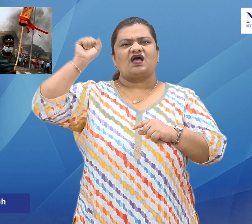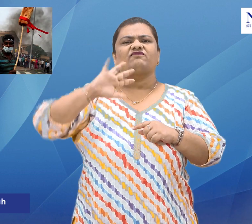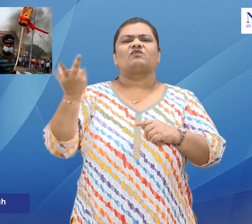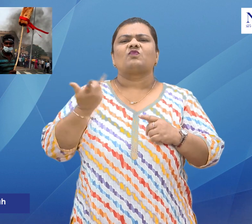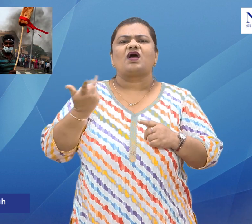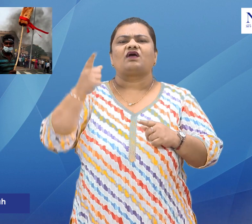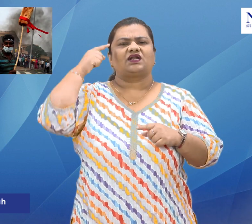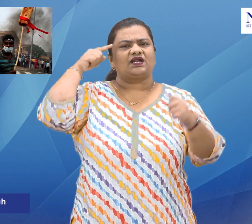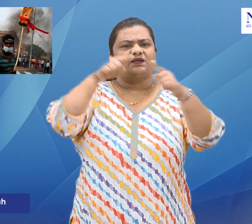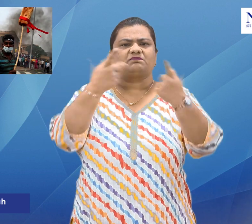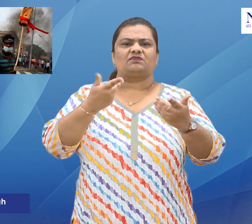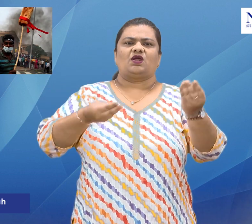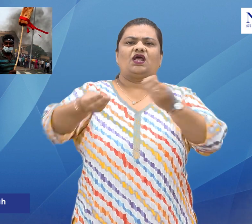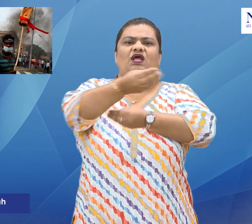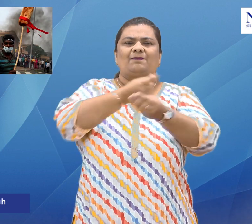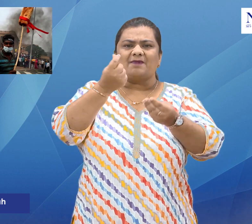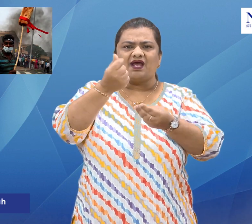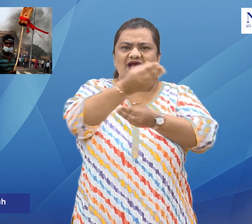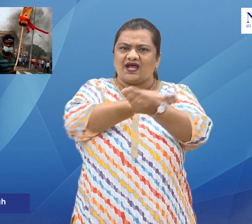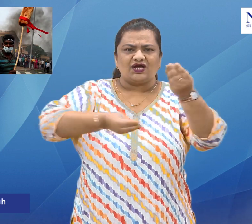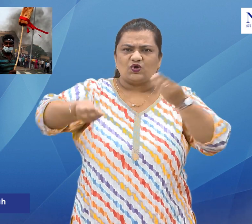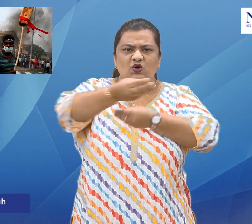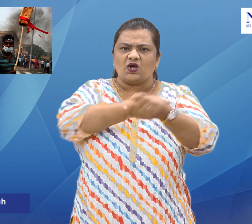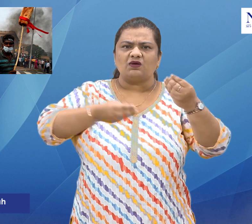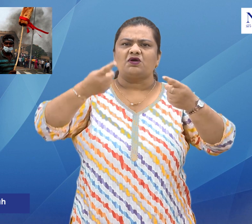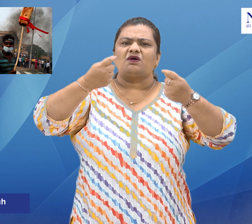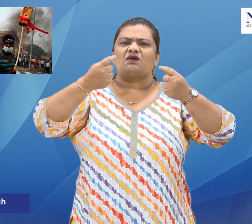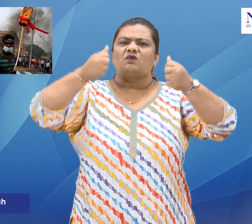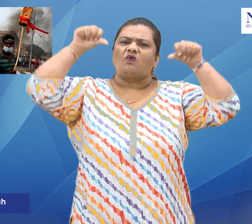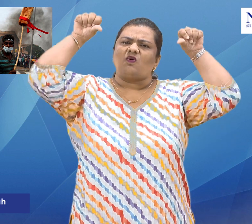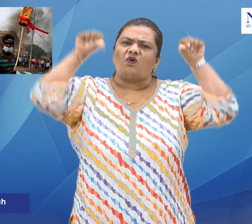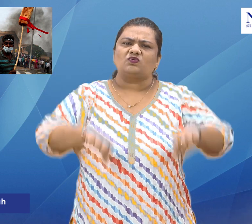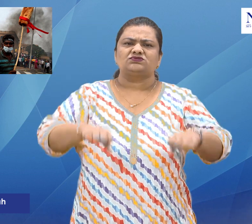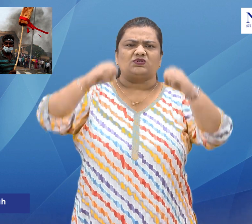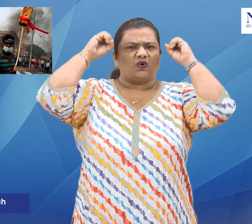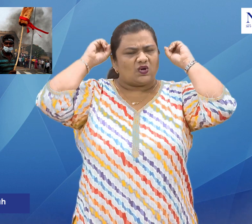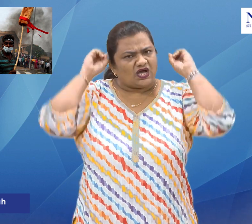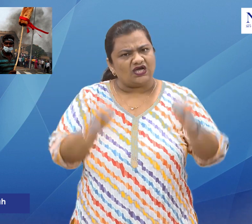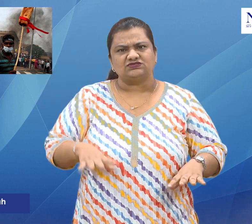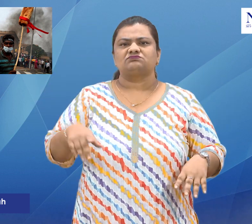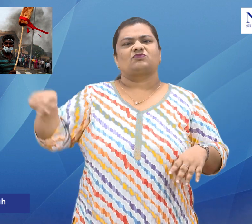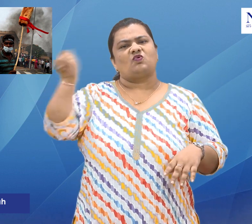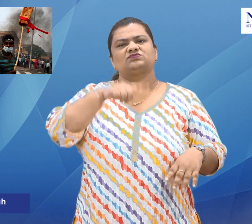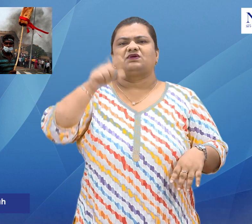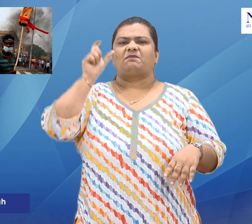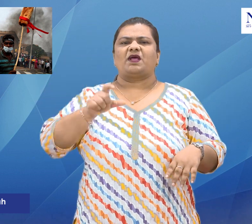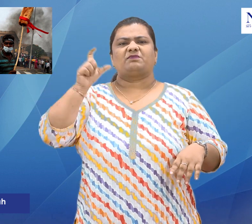The resignation was accepted and the cabinet's stance dissolved as per the Sri Lankan constitution. Eight persons died outside